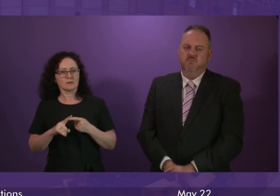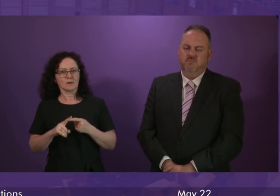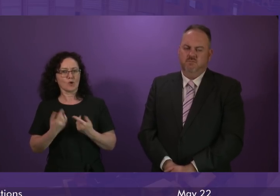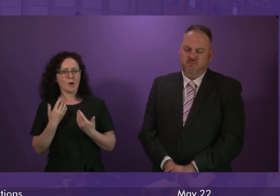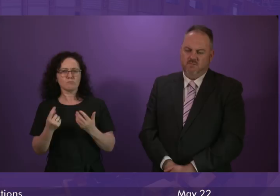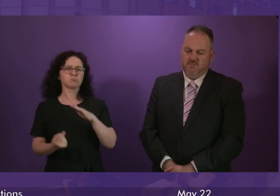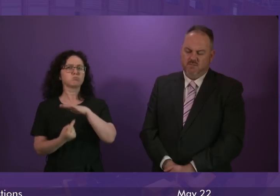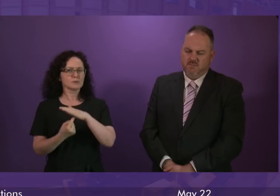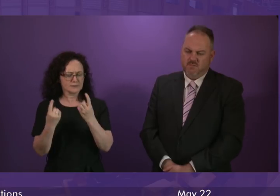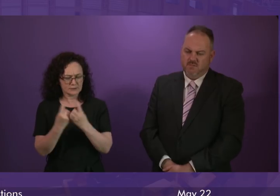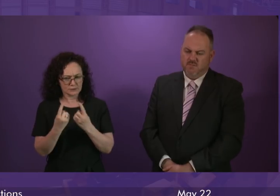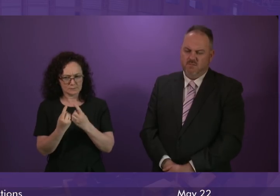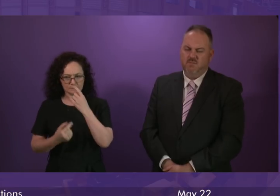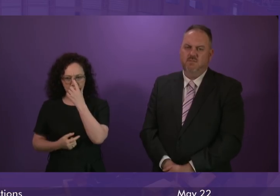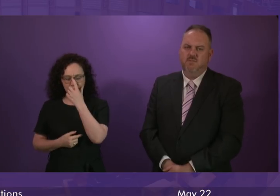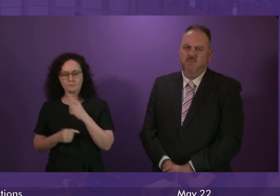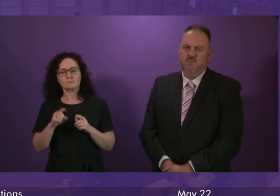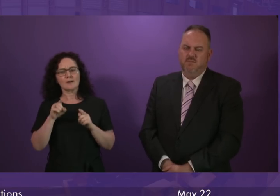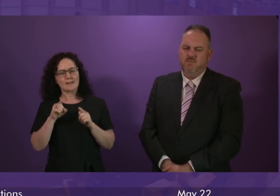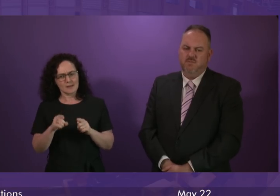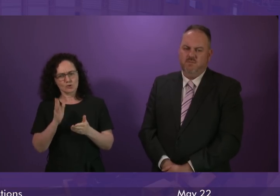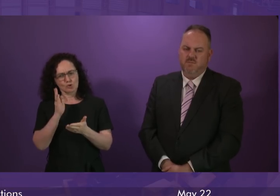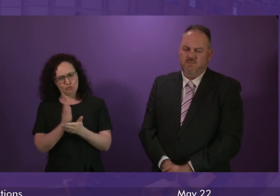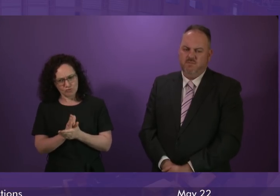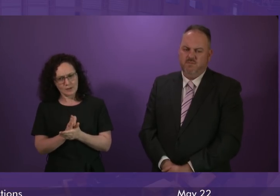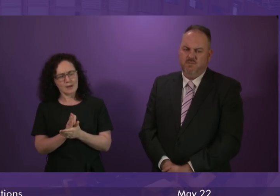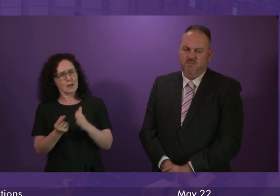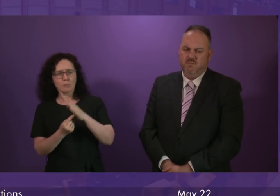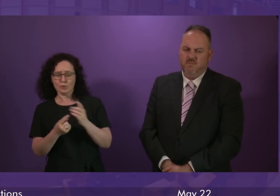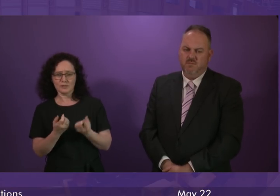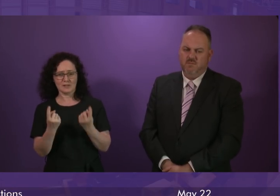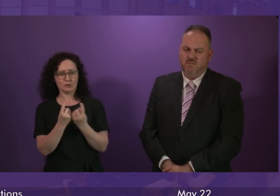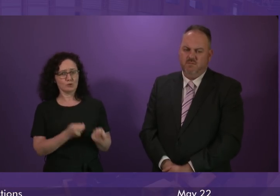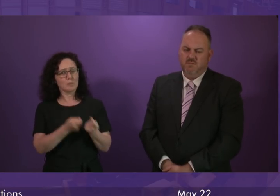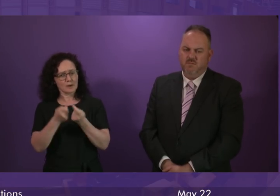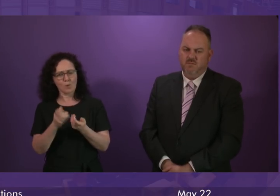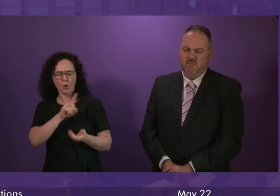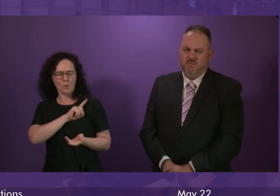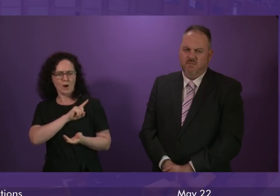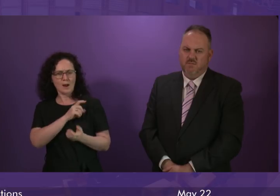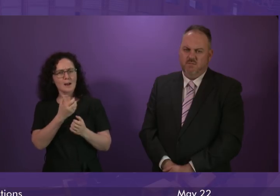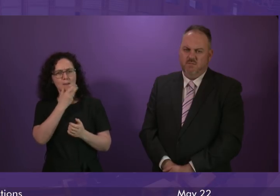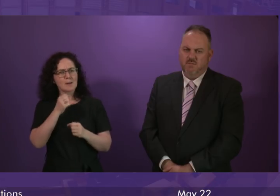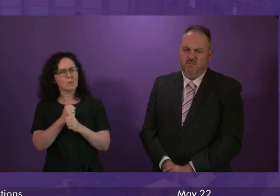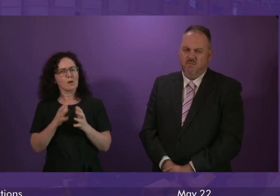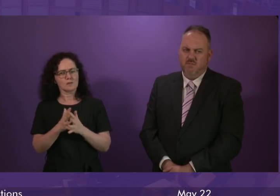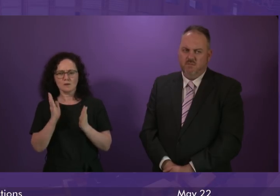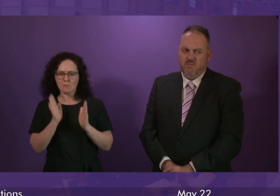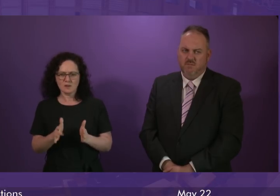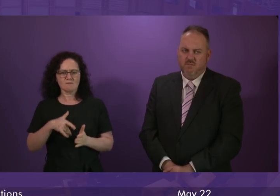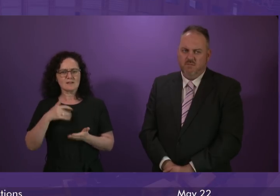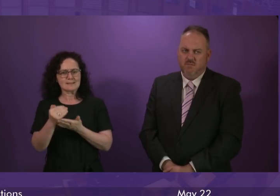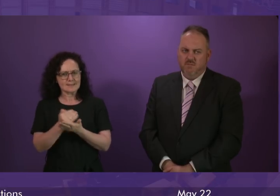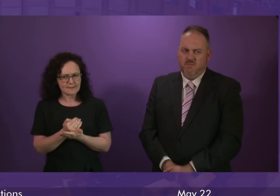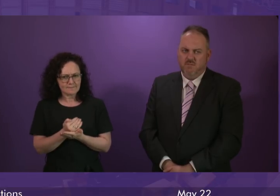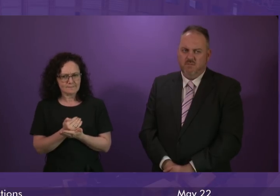when this government took office and that is an important part of keeping the people of Glasgow and people right across Scotland safe and the police and all of us should take